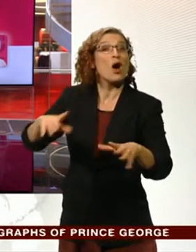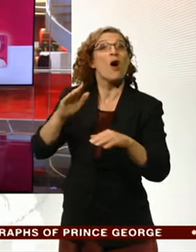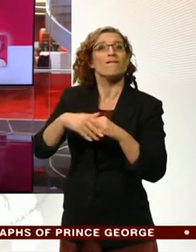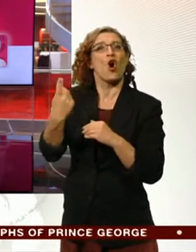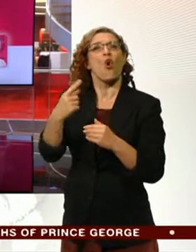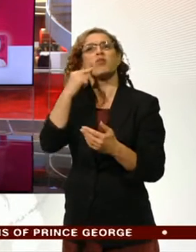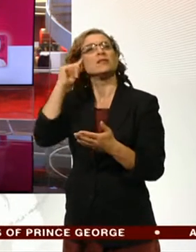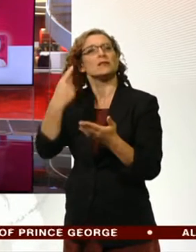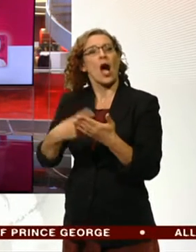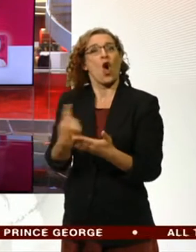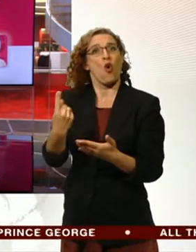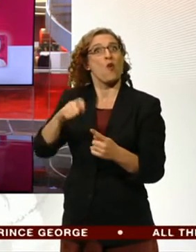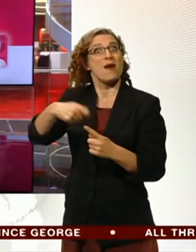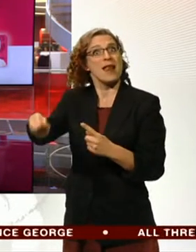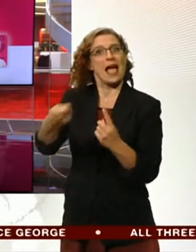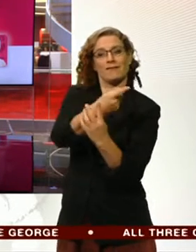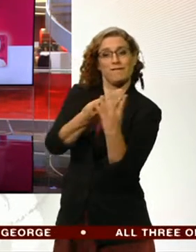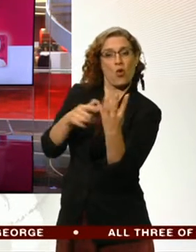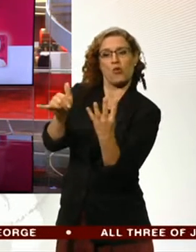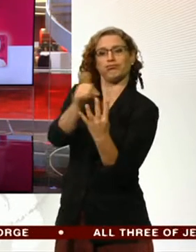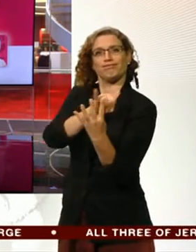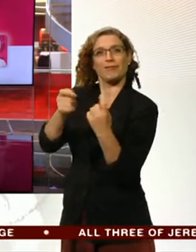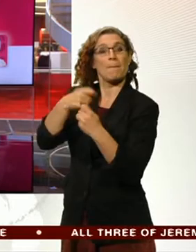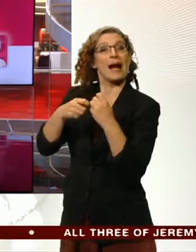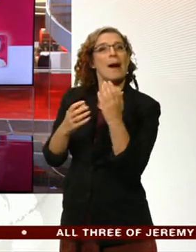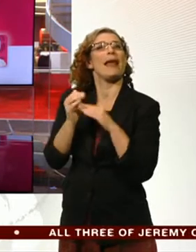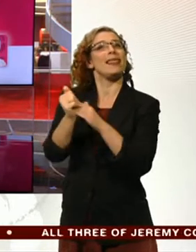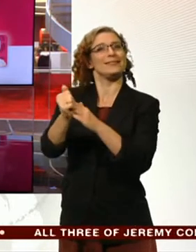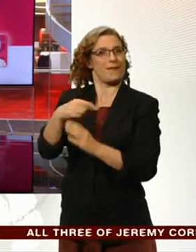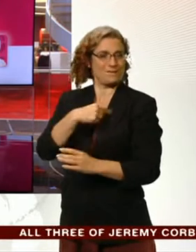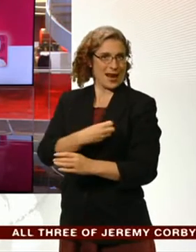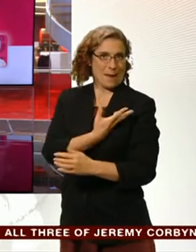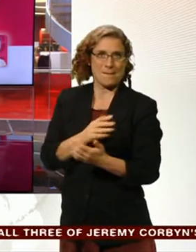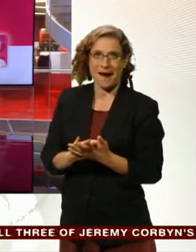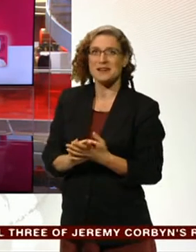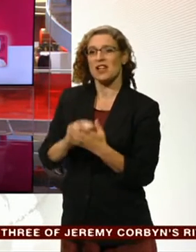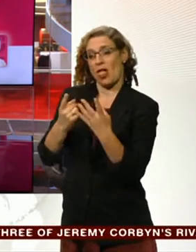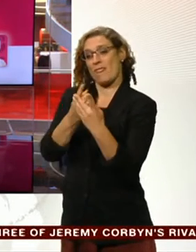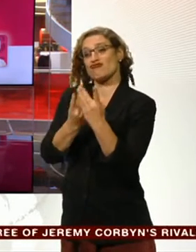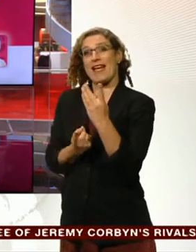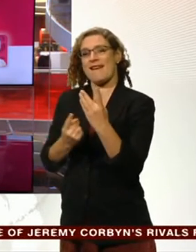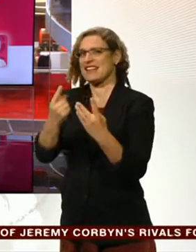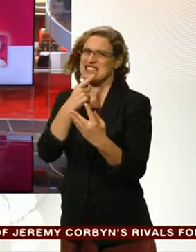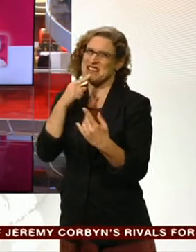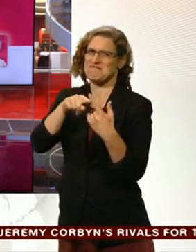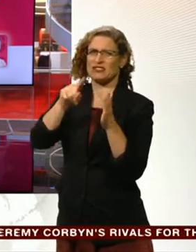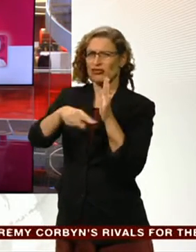BBC that fellow candidate Jeremy Corbyn's plans lack credibility. And two of the other candidates suggested voters in the contest use their votes to